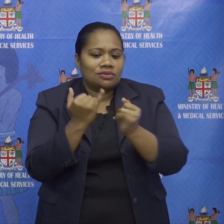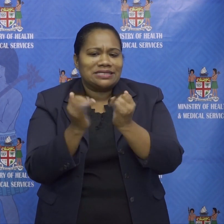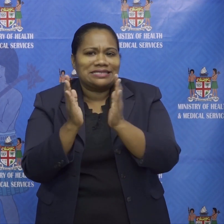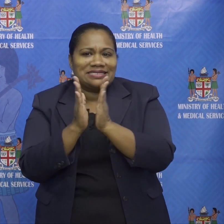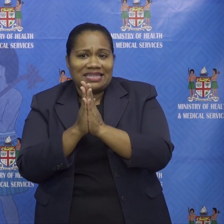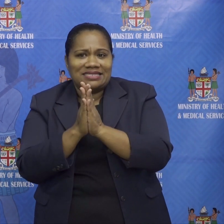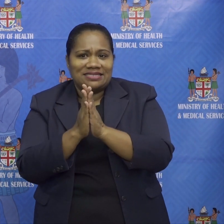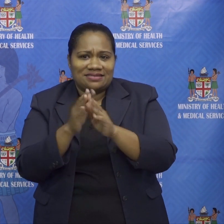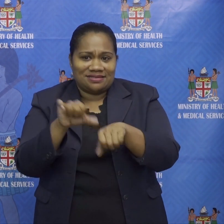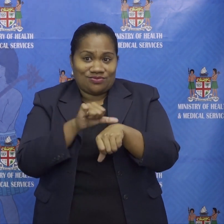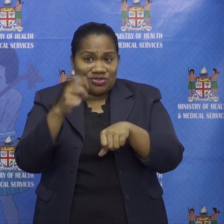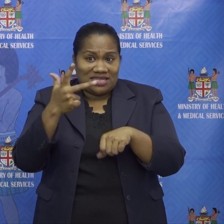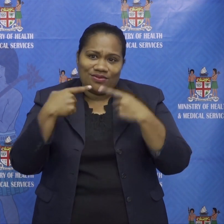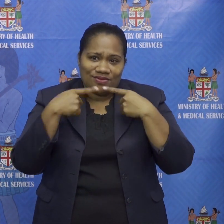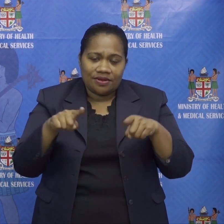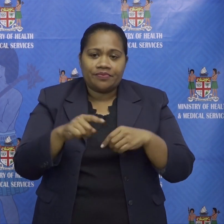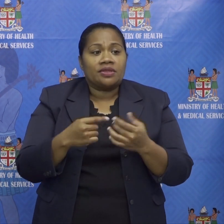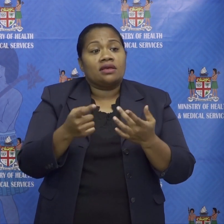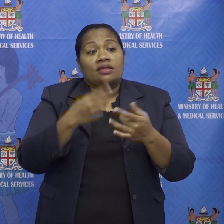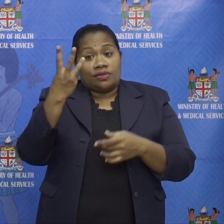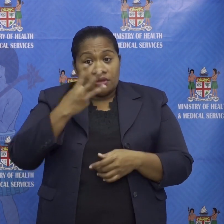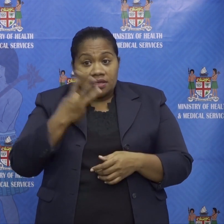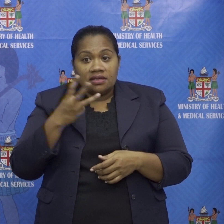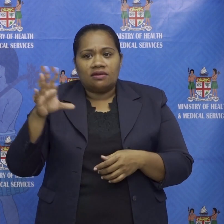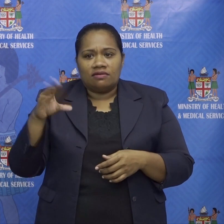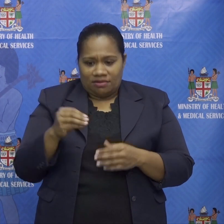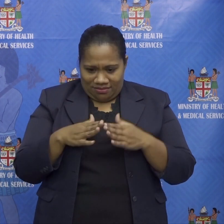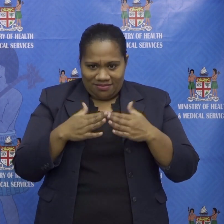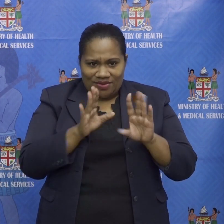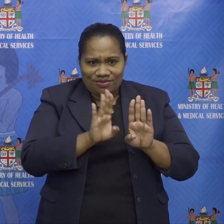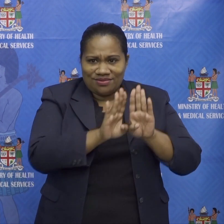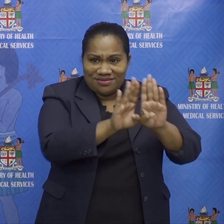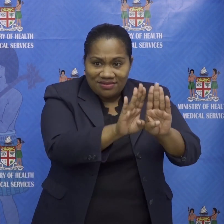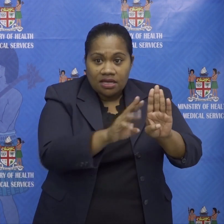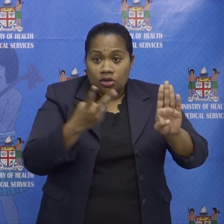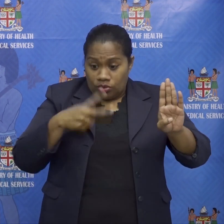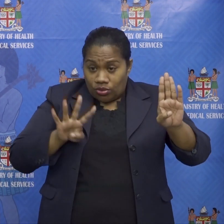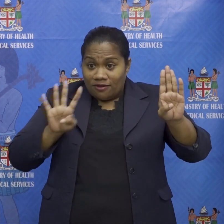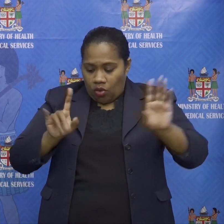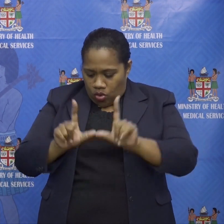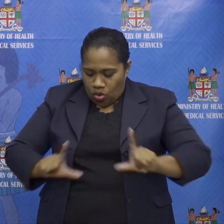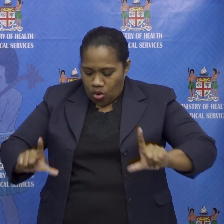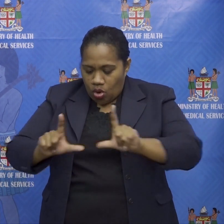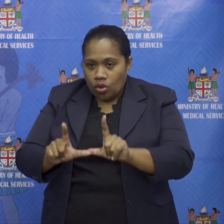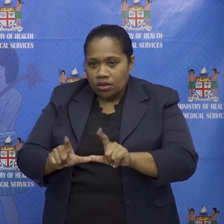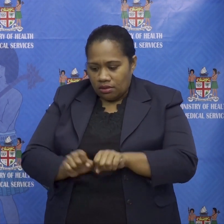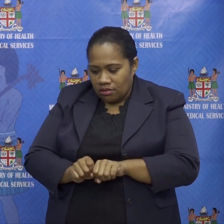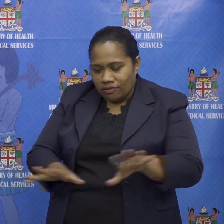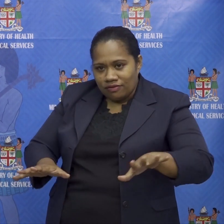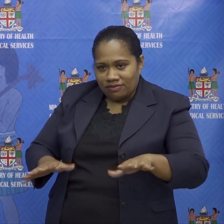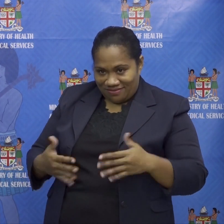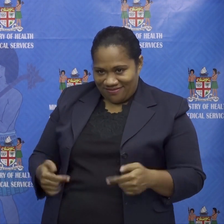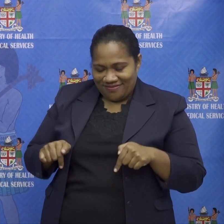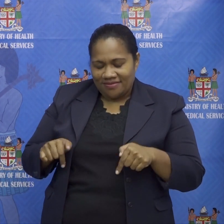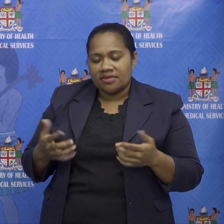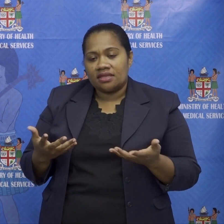13 are recently announced border quarantine cases and the 24 are locally transmitted cases so in